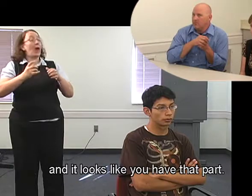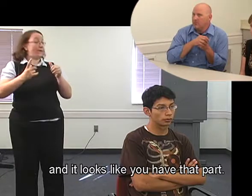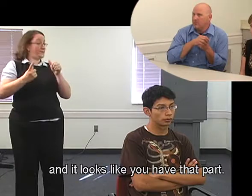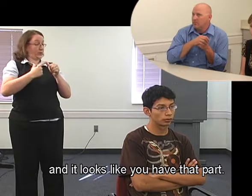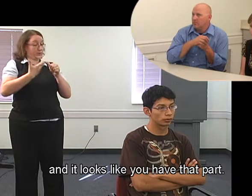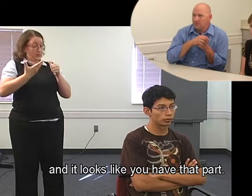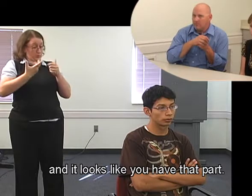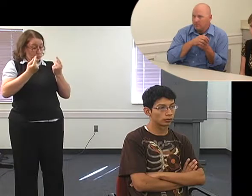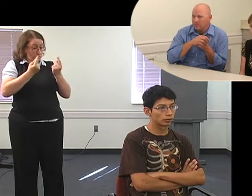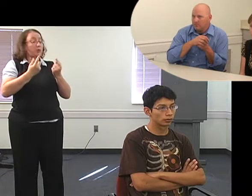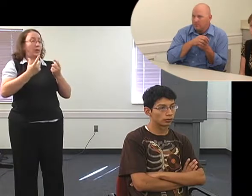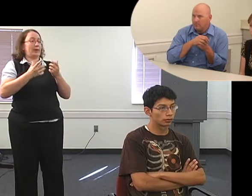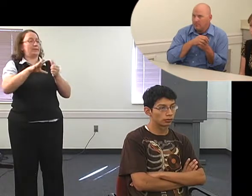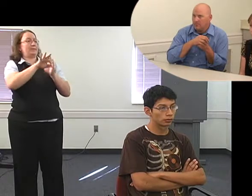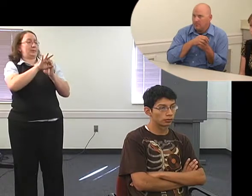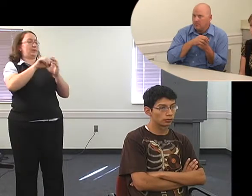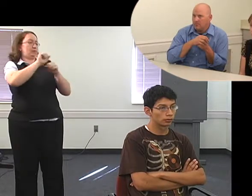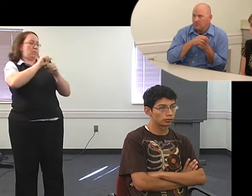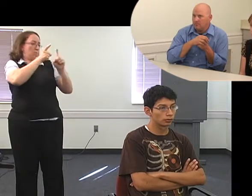and it sounds like you have that part.